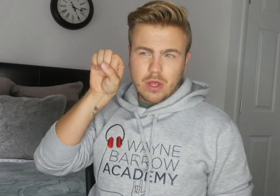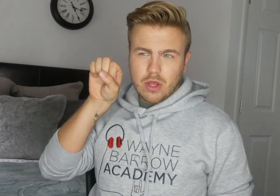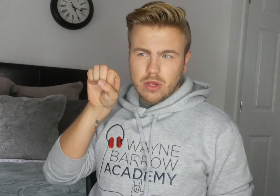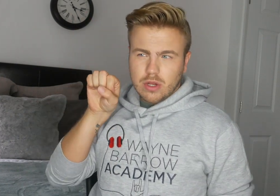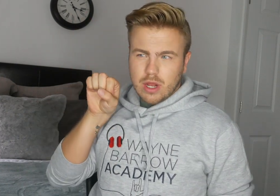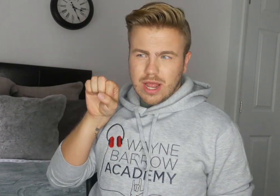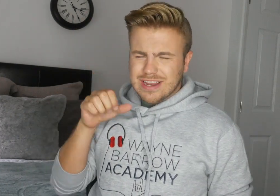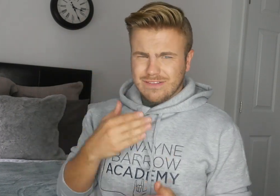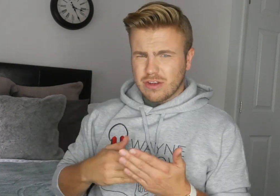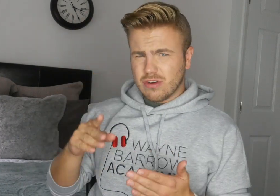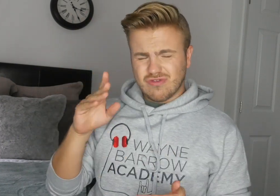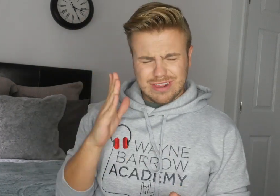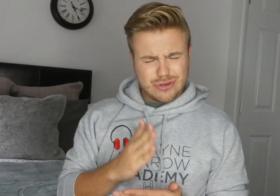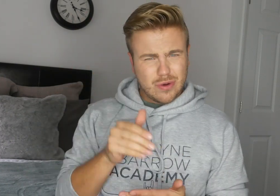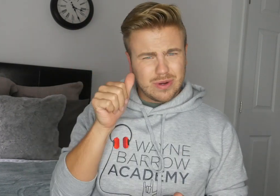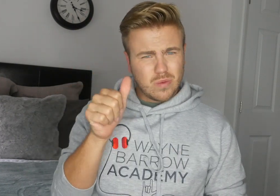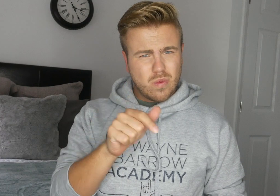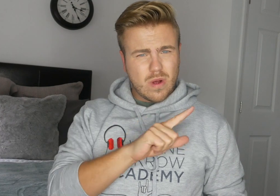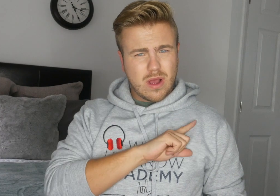Never really knowing why